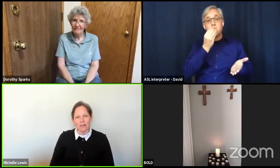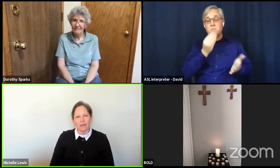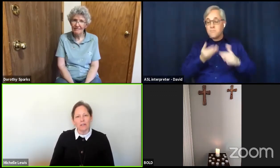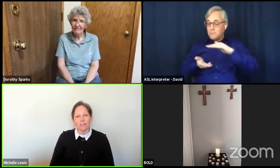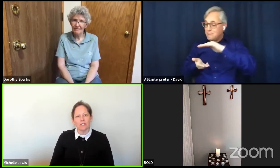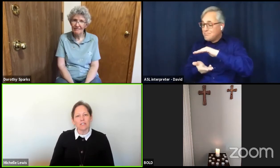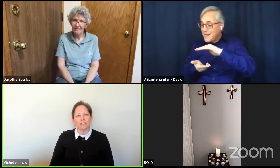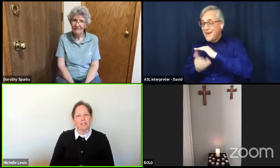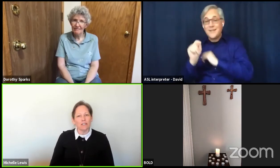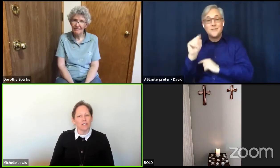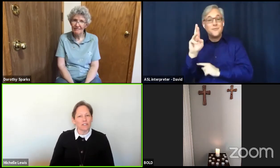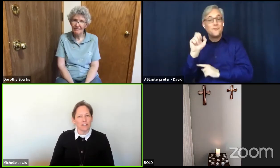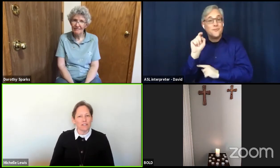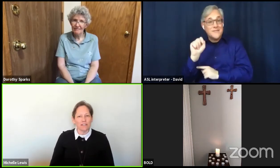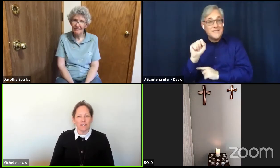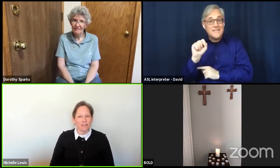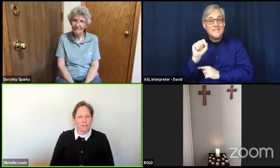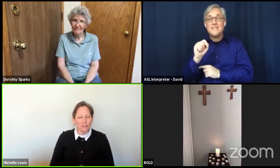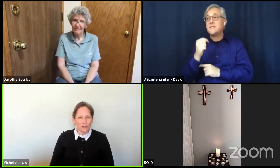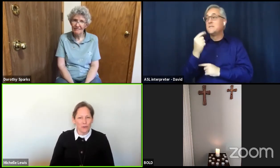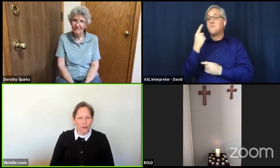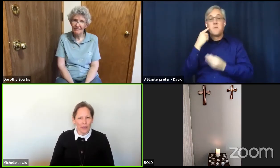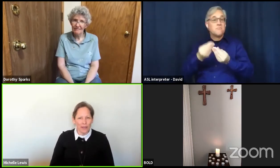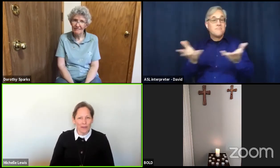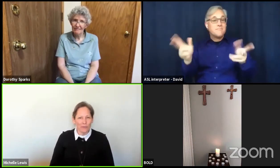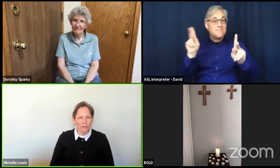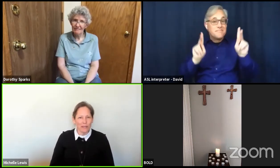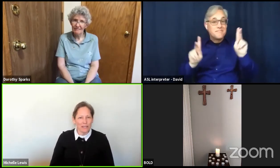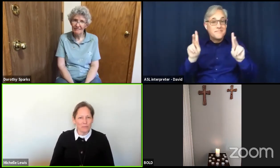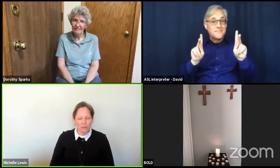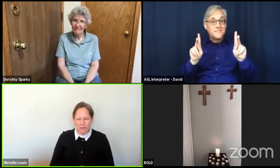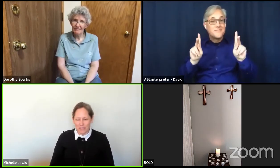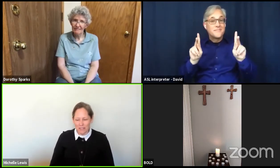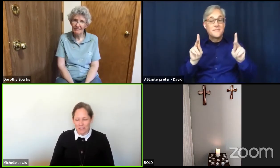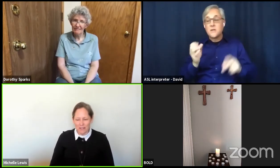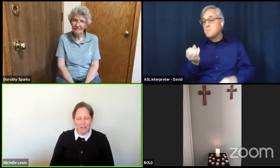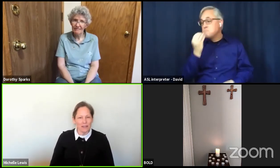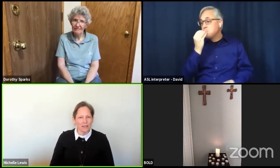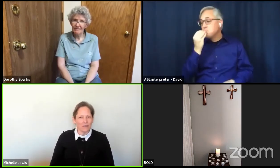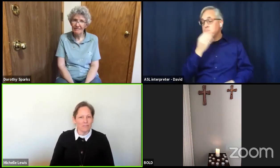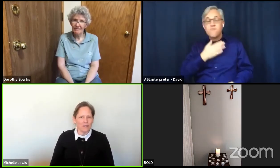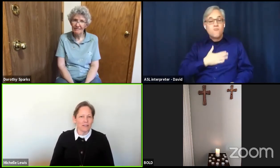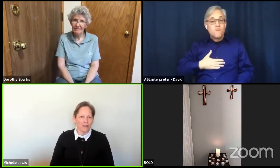Jesus teaches us the joy we experience in feeding others.